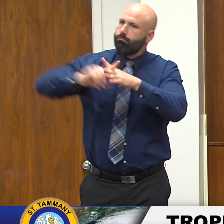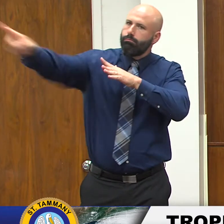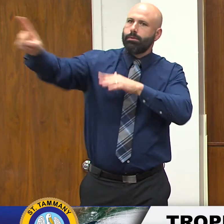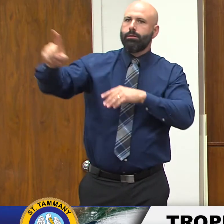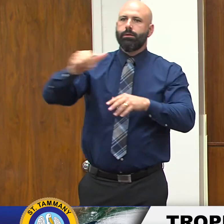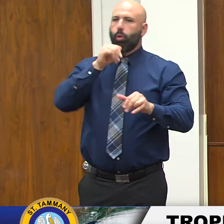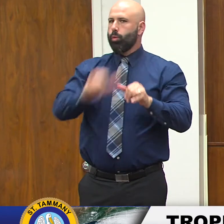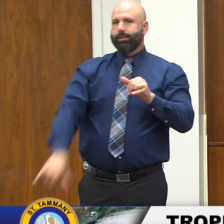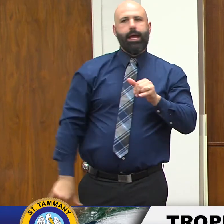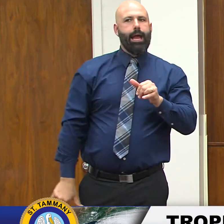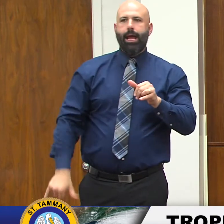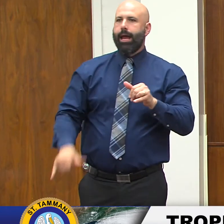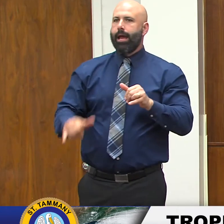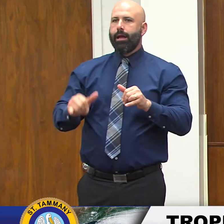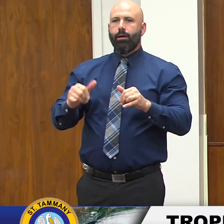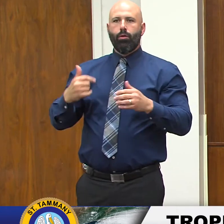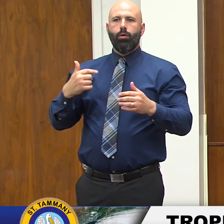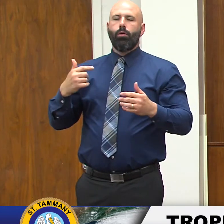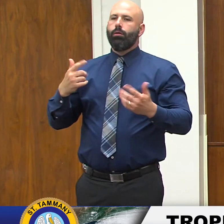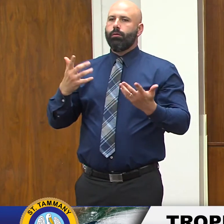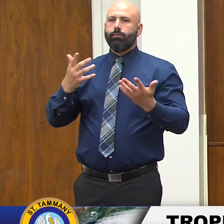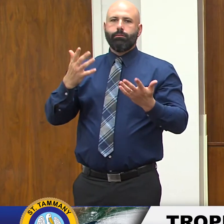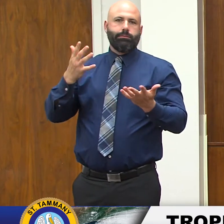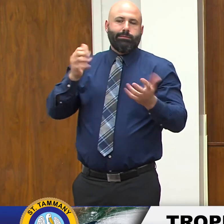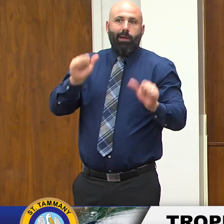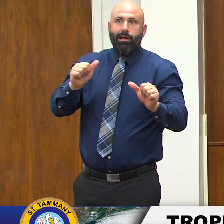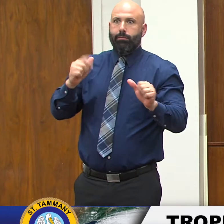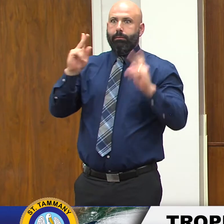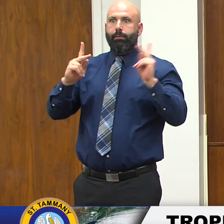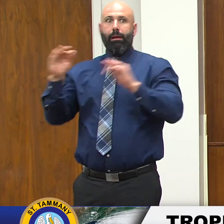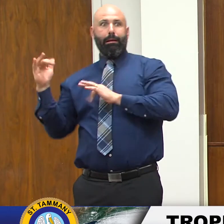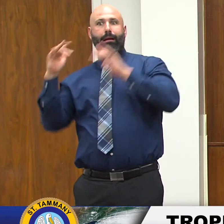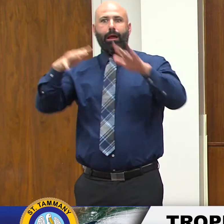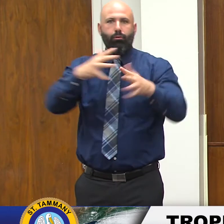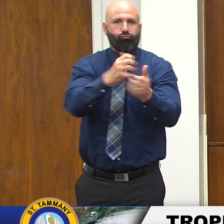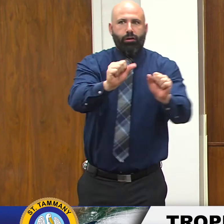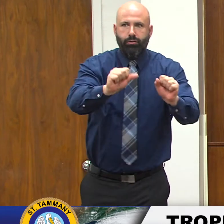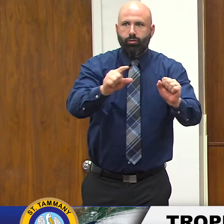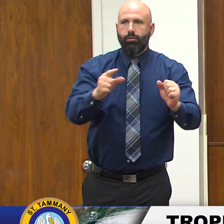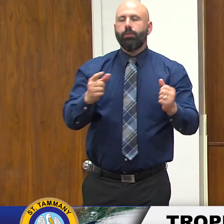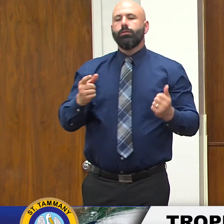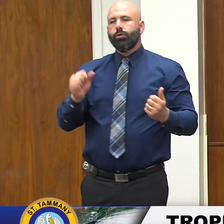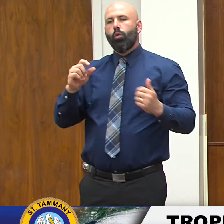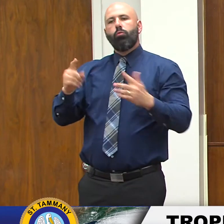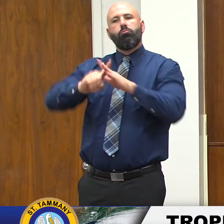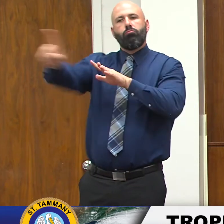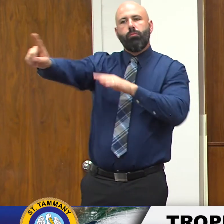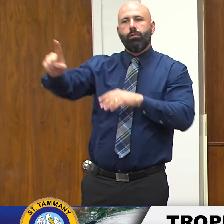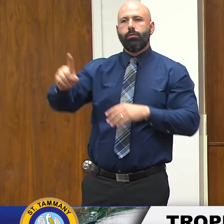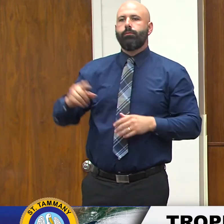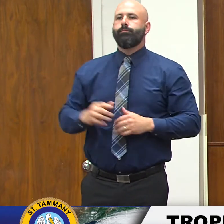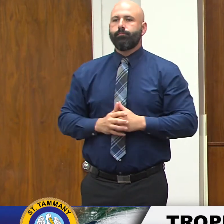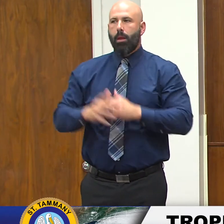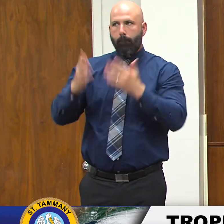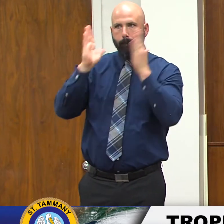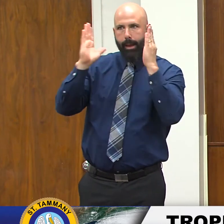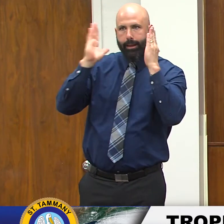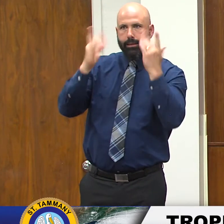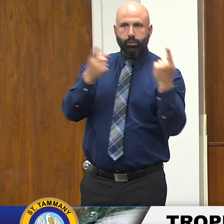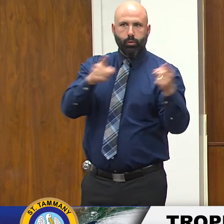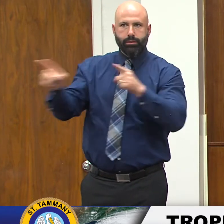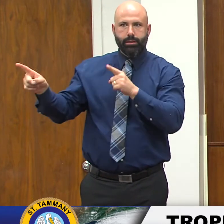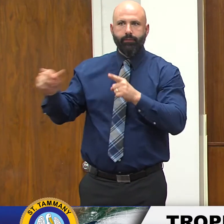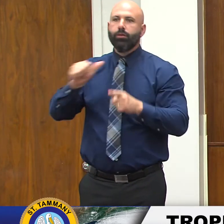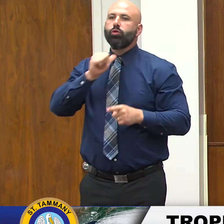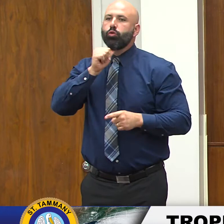a instance to where you have to be rescued please pay attention to what's going on let's not underestimate tropical storms